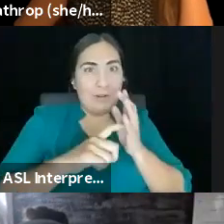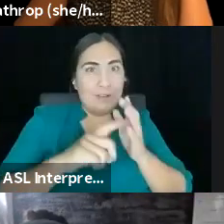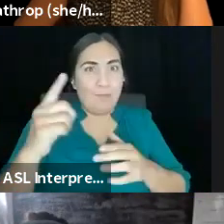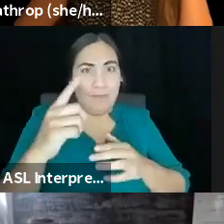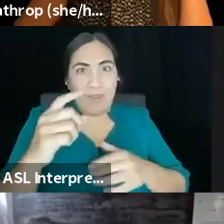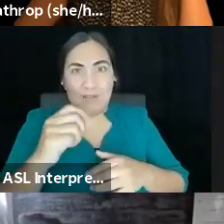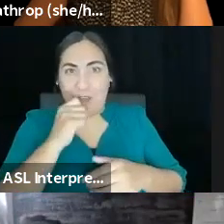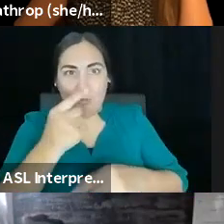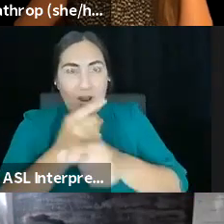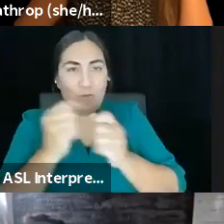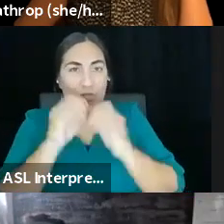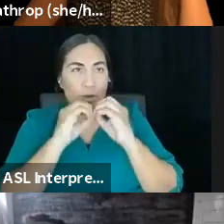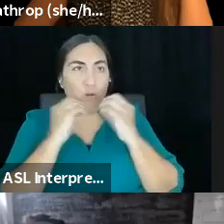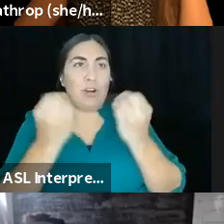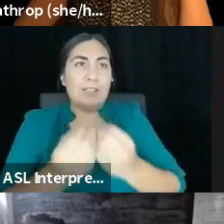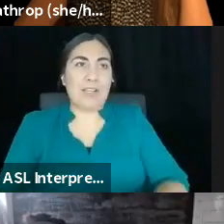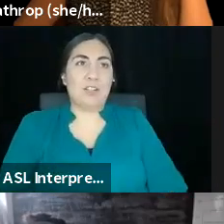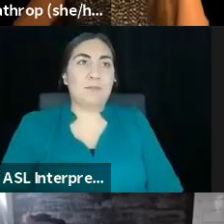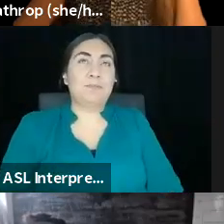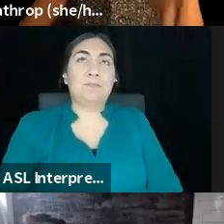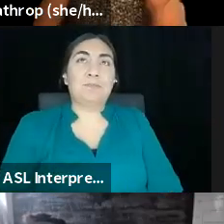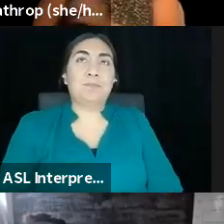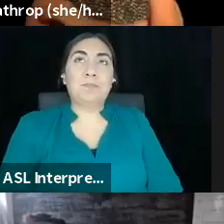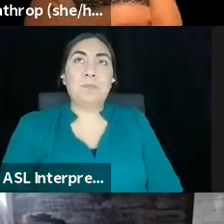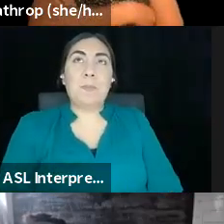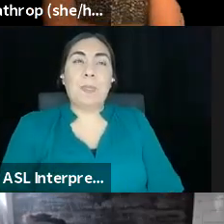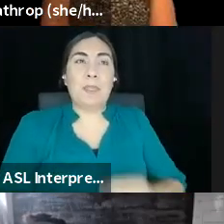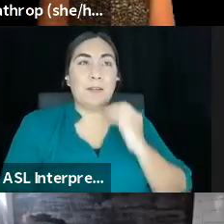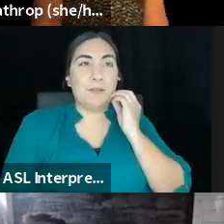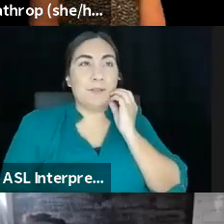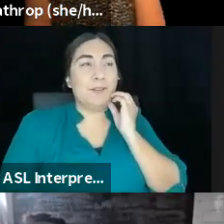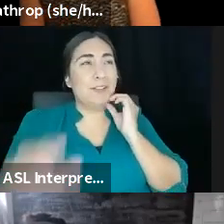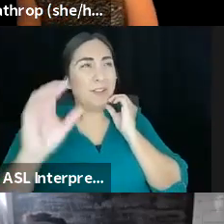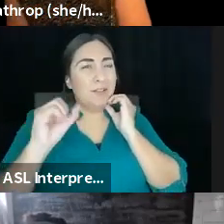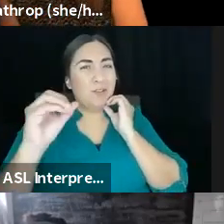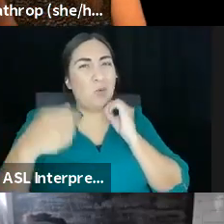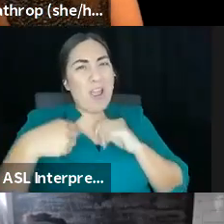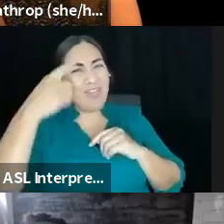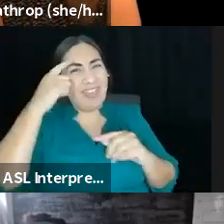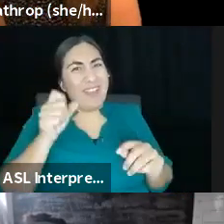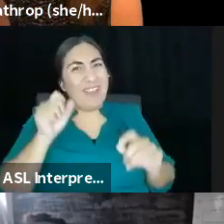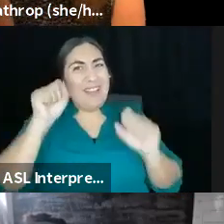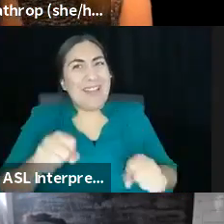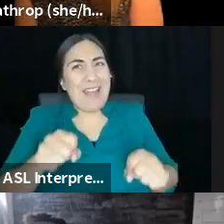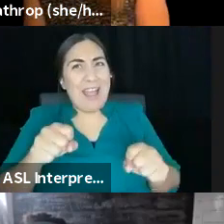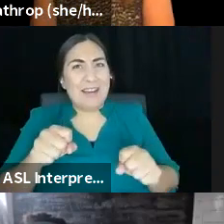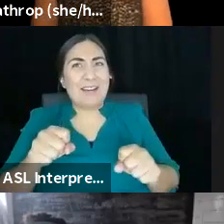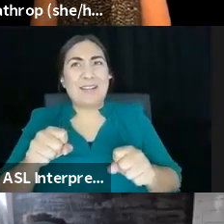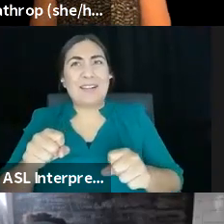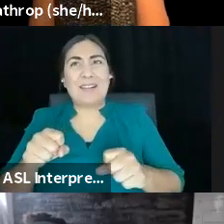um, I, I think that it can be as, it could be as